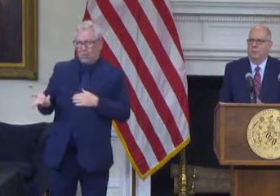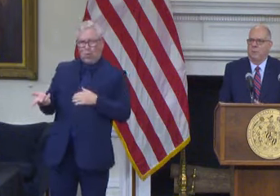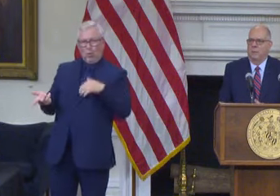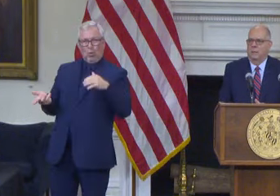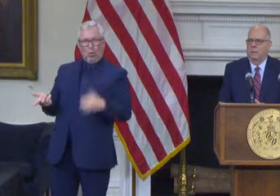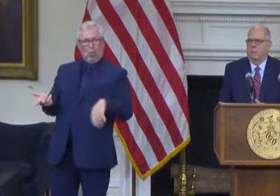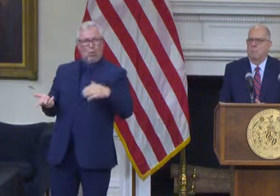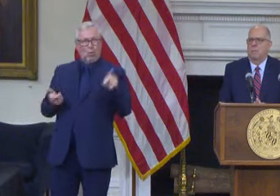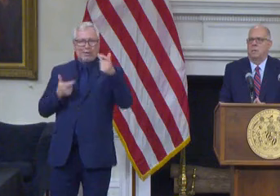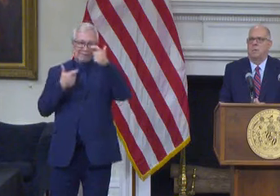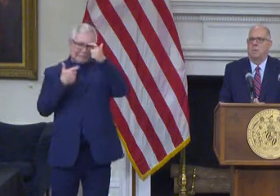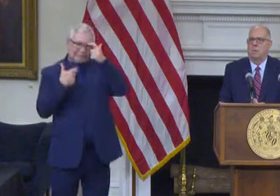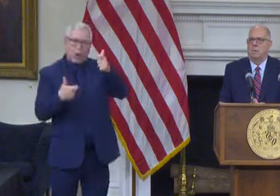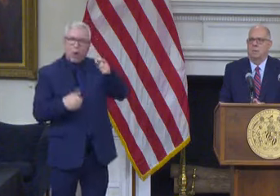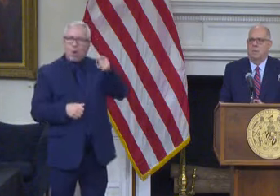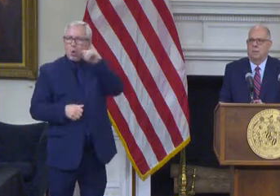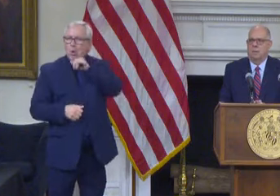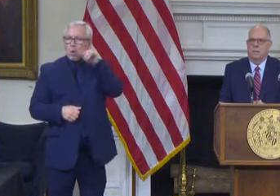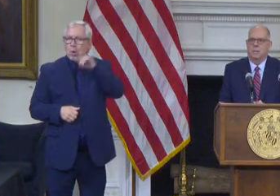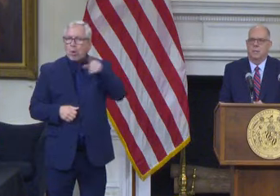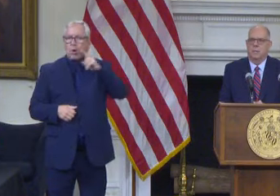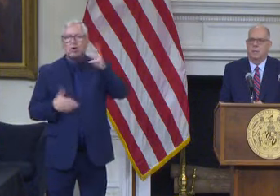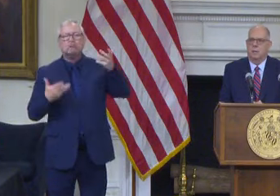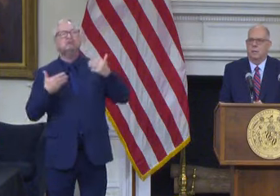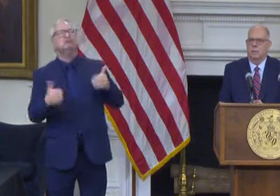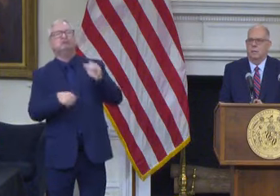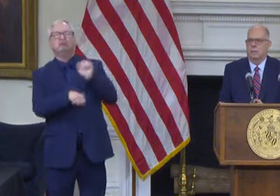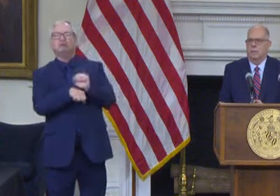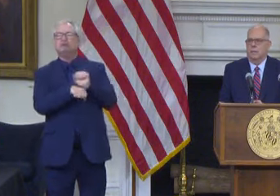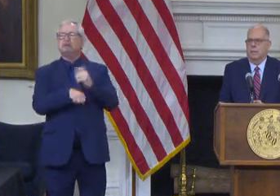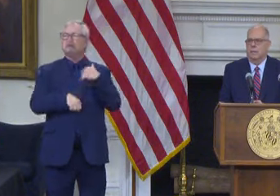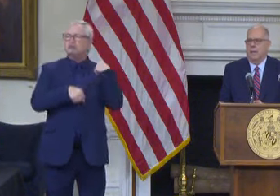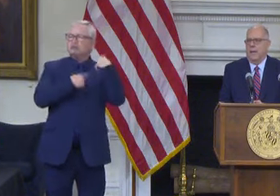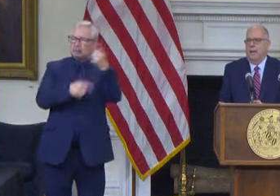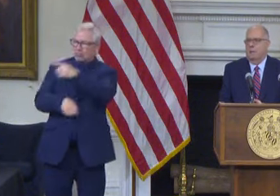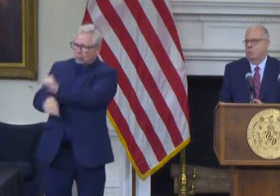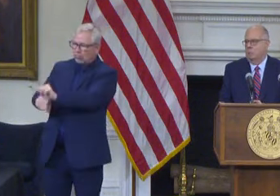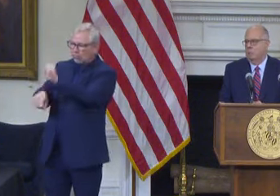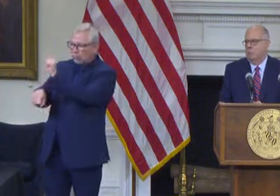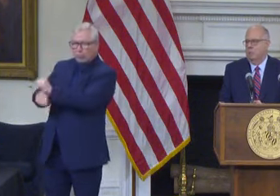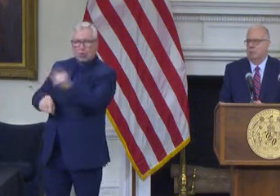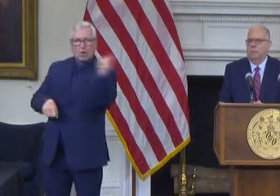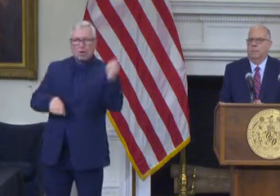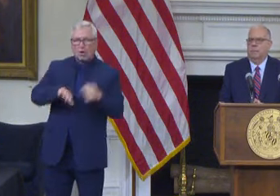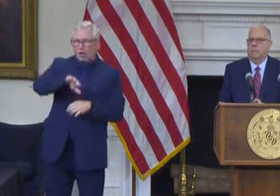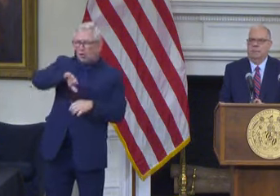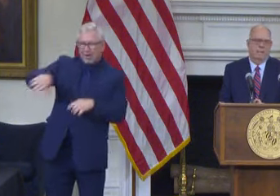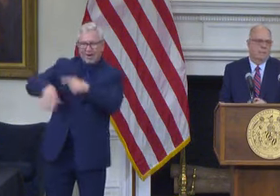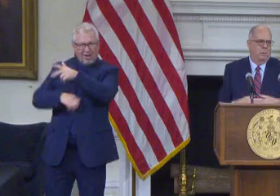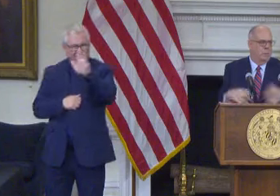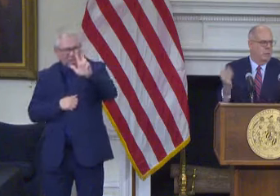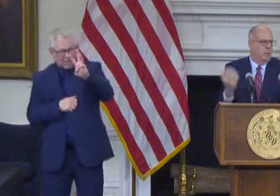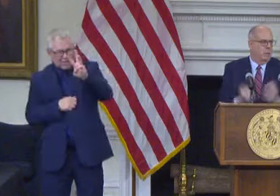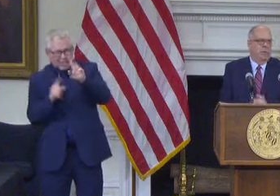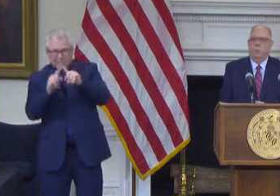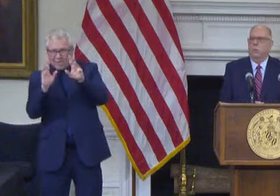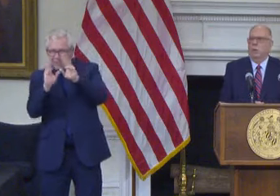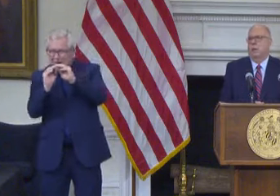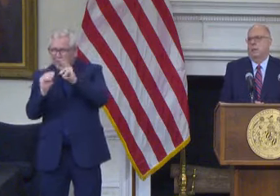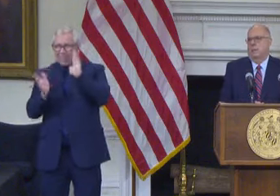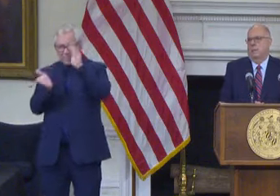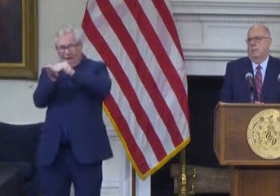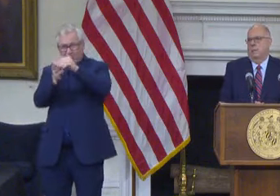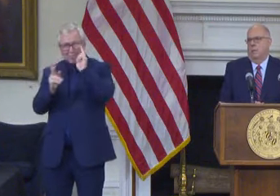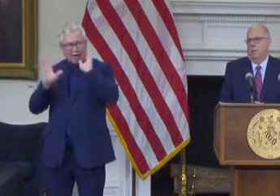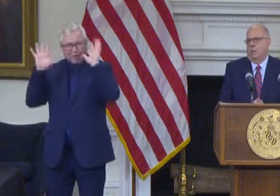that spent months and months and held 36 hearings and thousands of people that participated and say we don't care what you